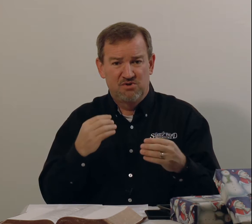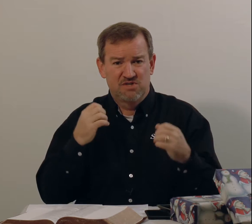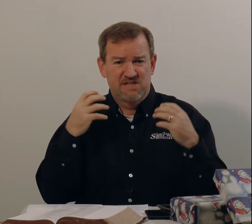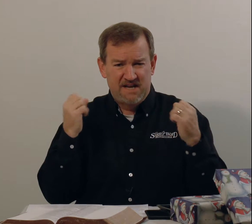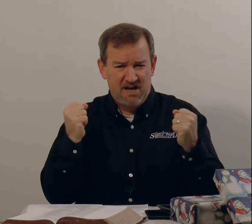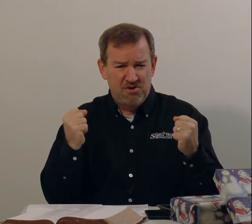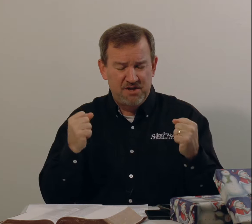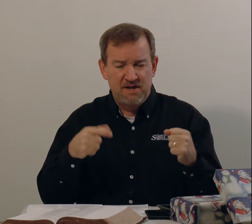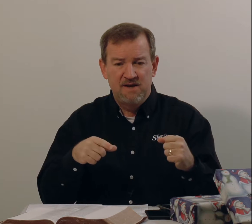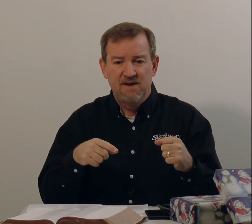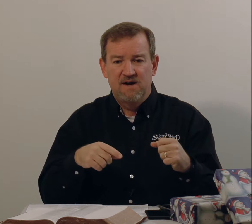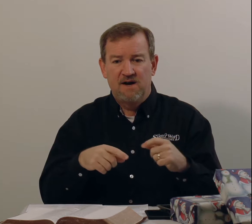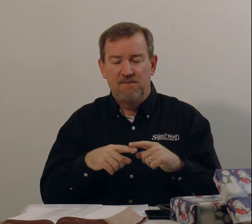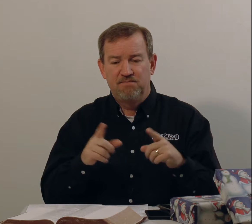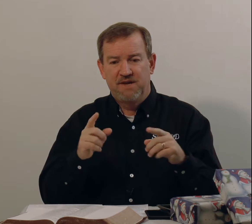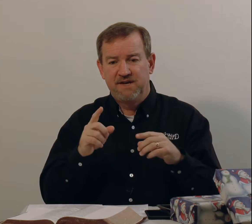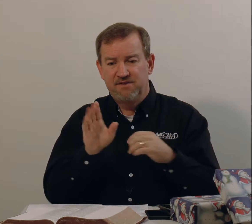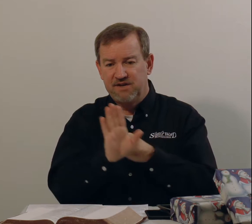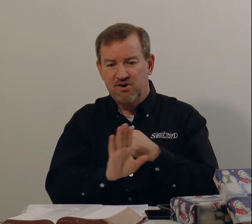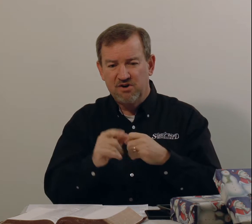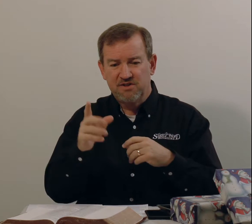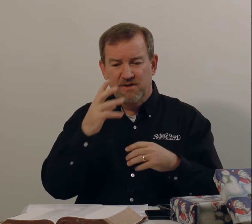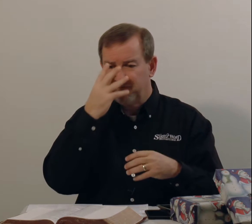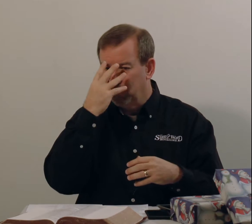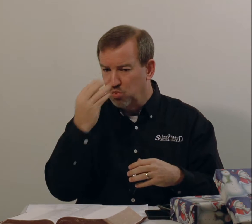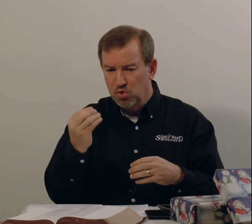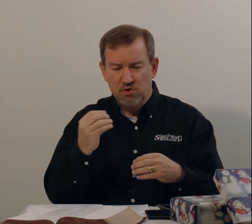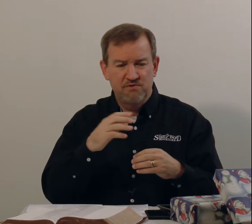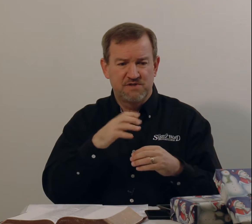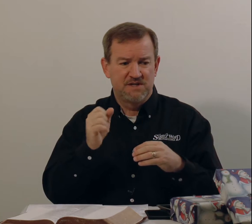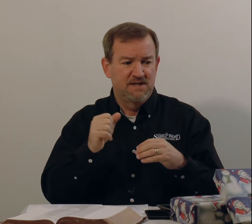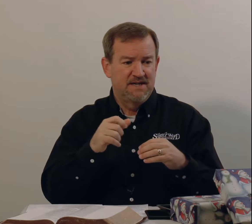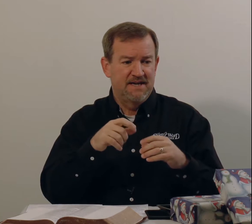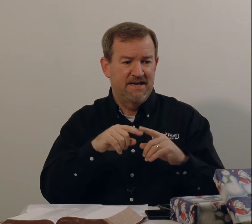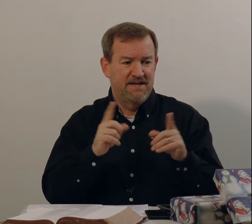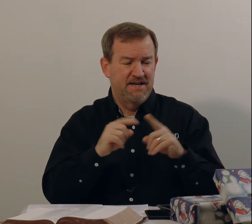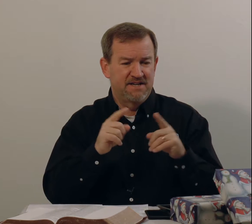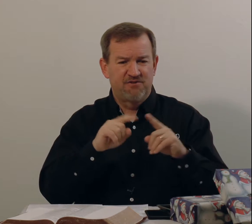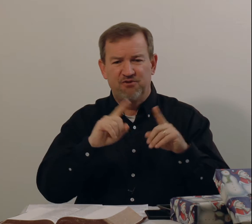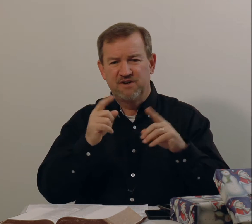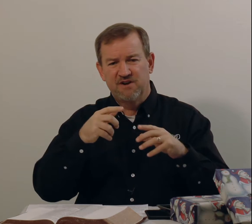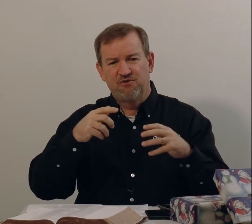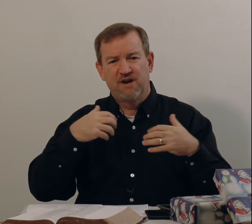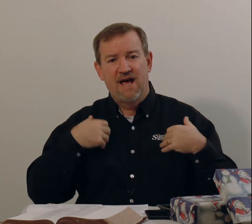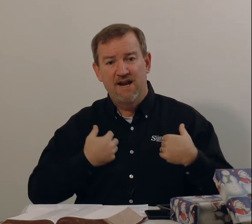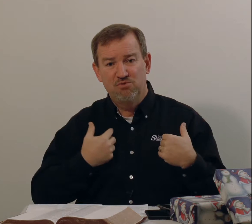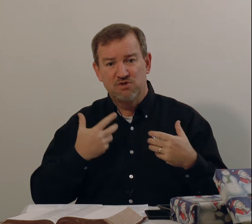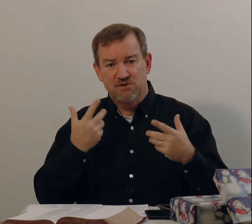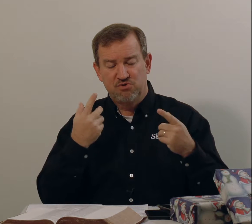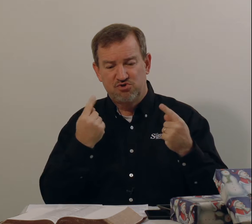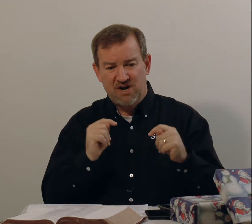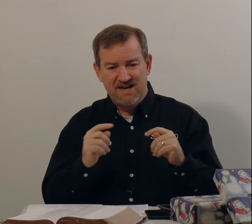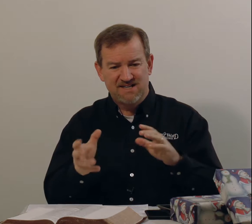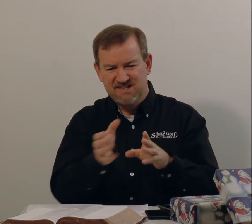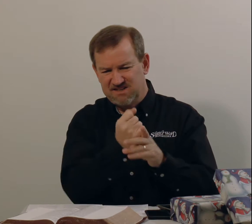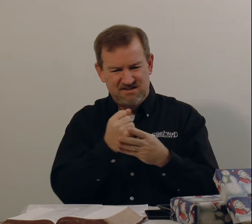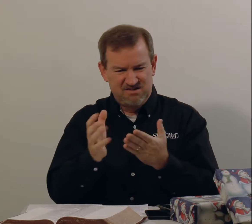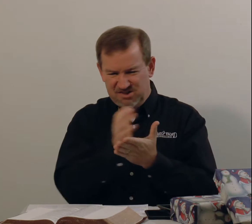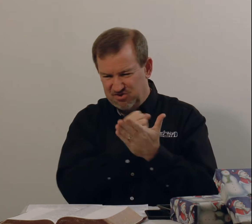know, to stay healthy. They, they guarded them from wolves and, and different, different animals that would try to, you know,